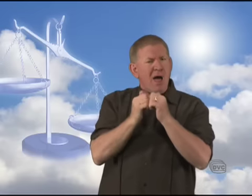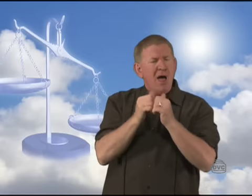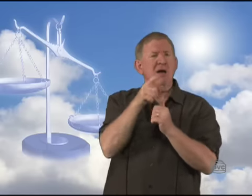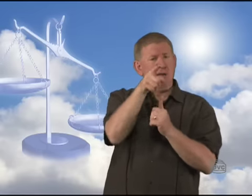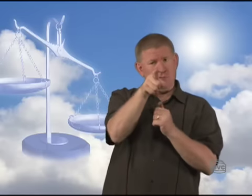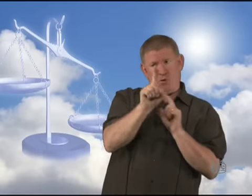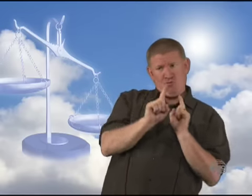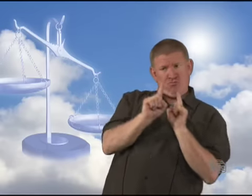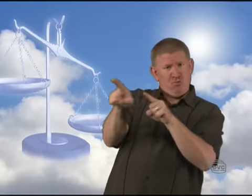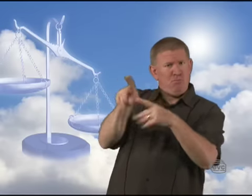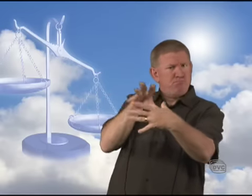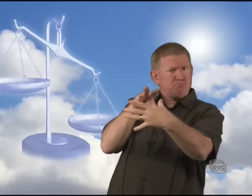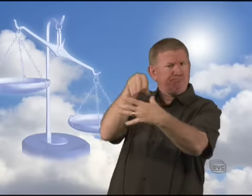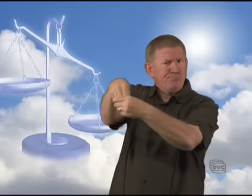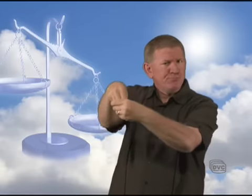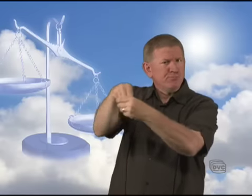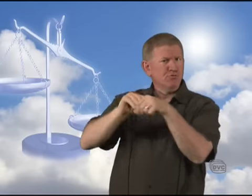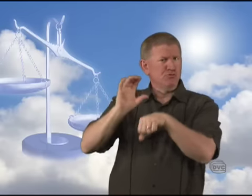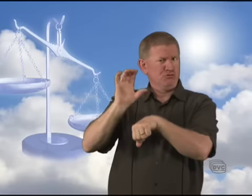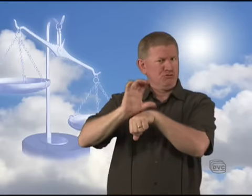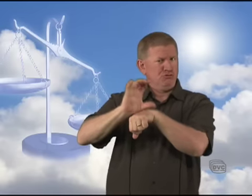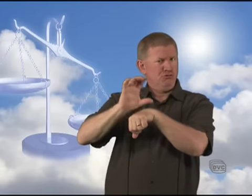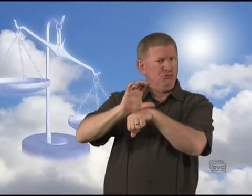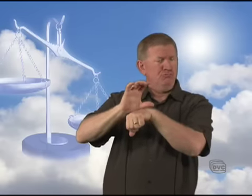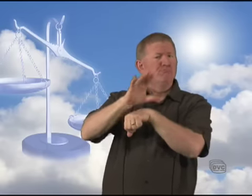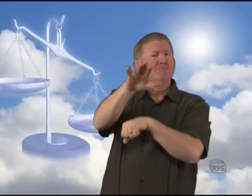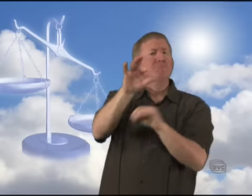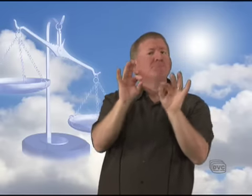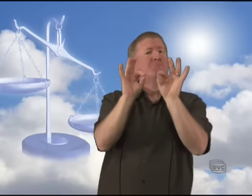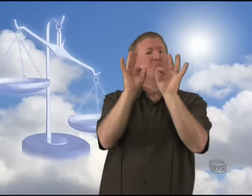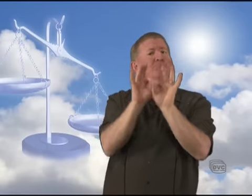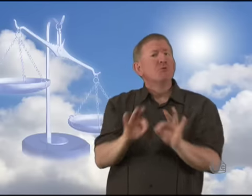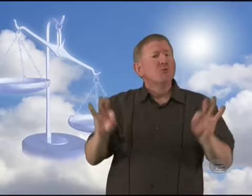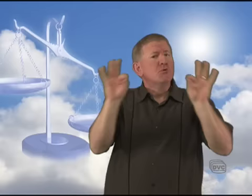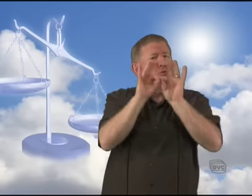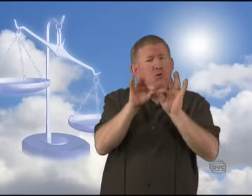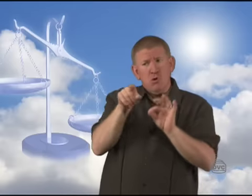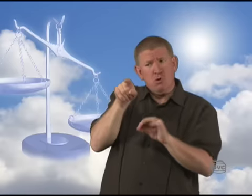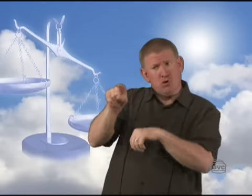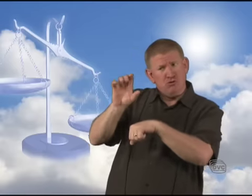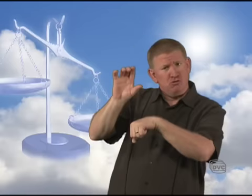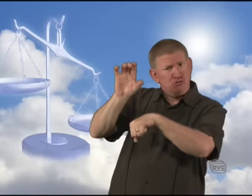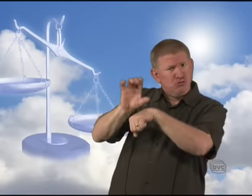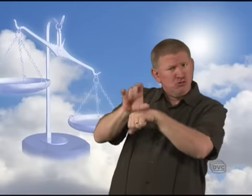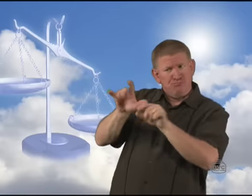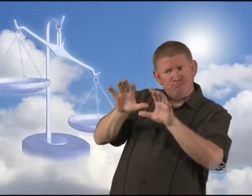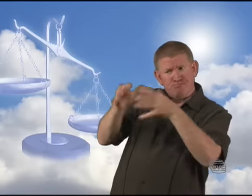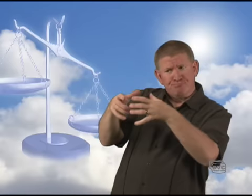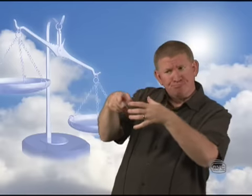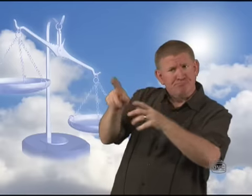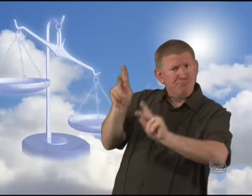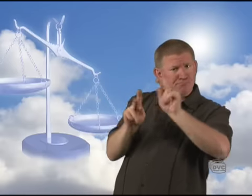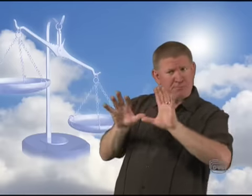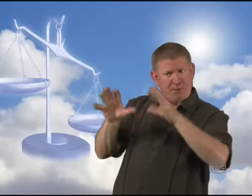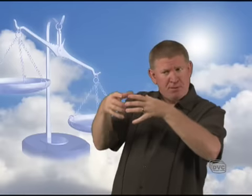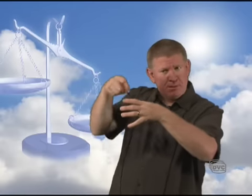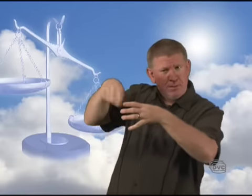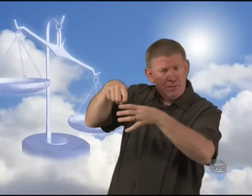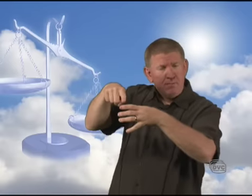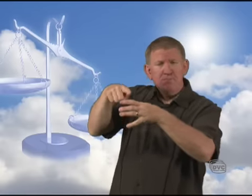I'd encourage you to go to a church. Be involved in a church. It's very important that the church you choose